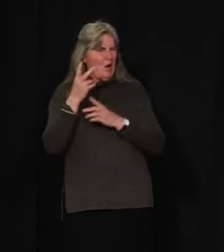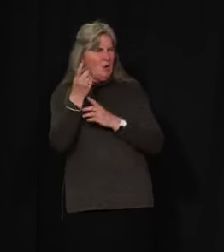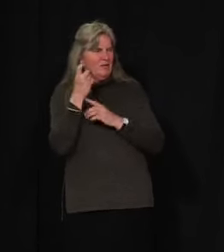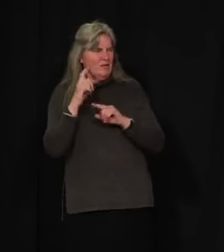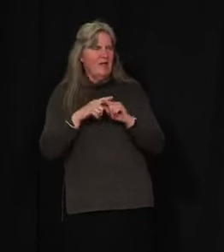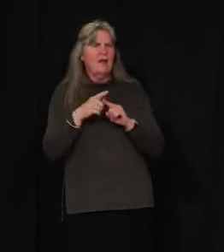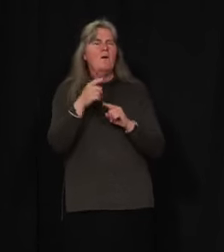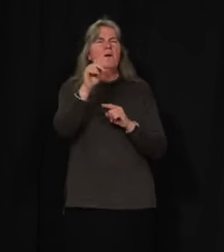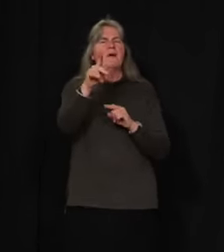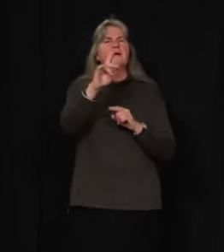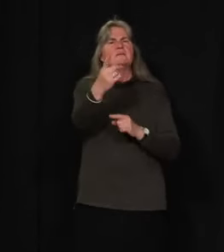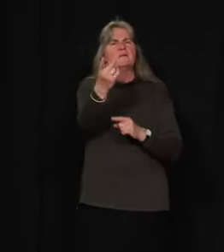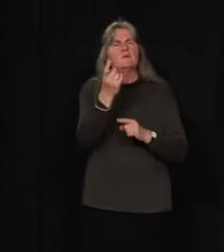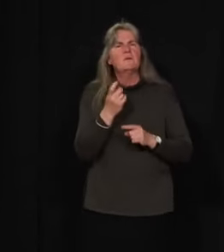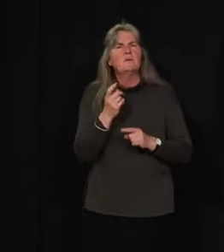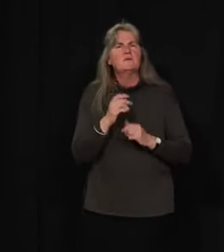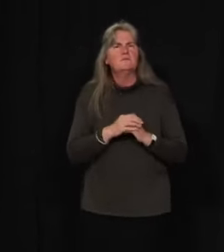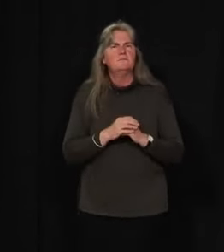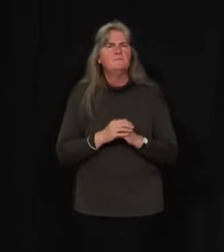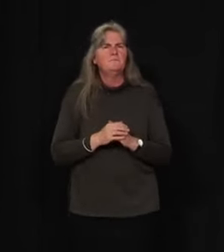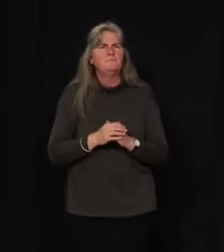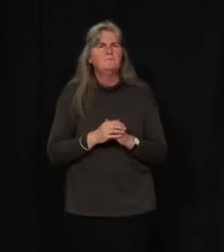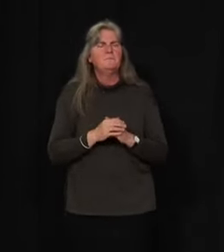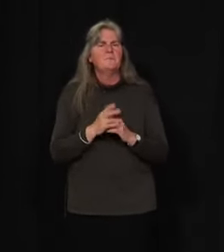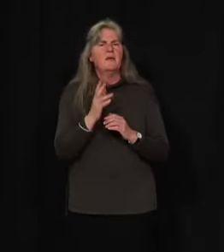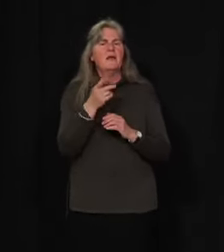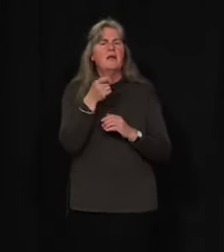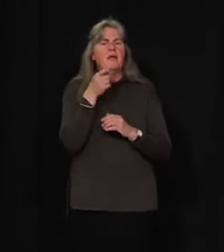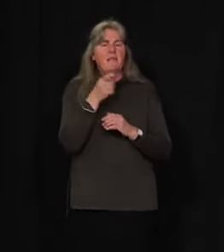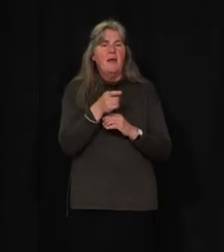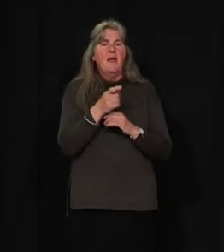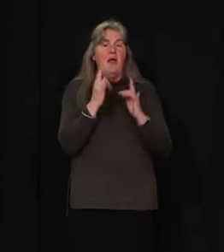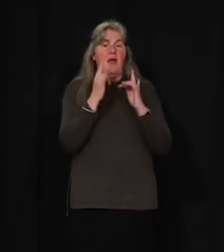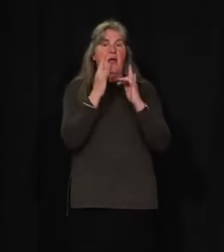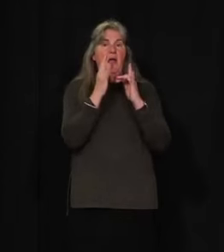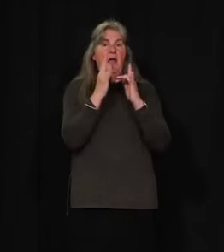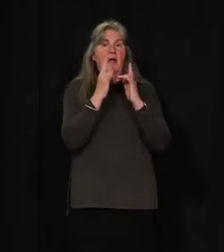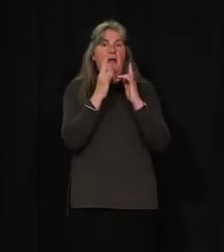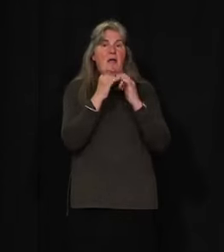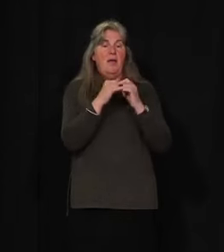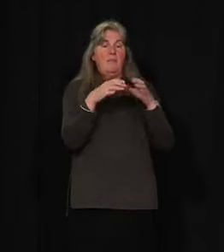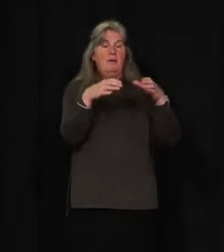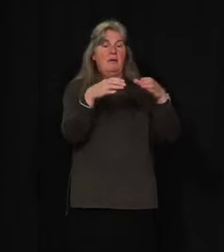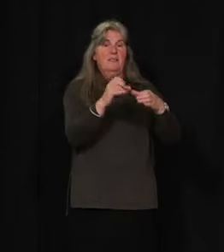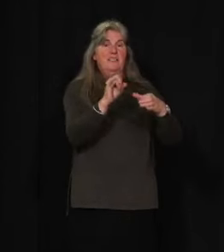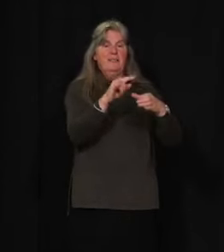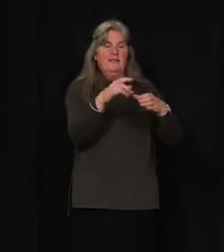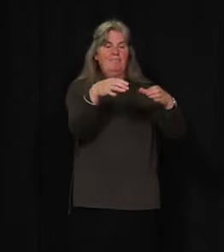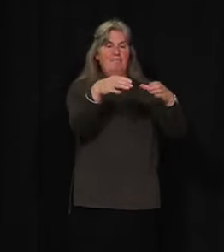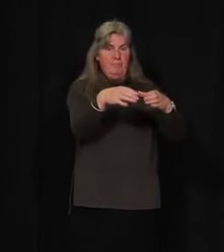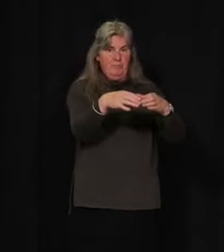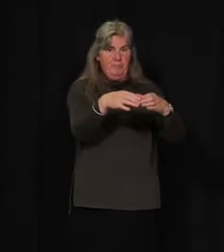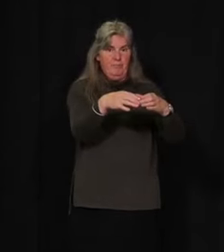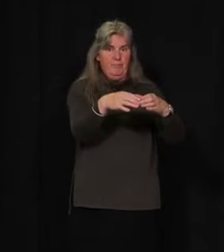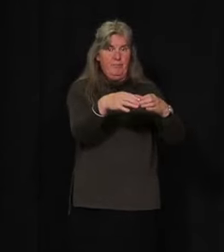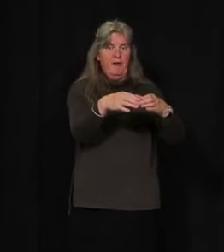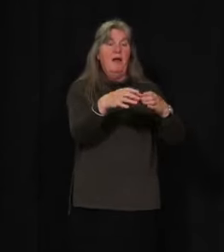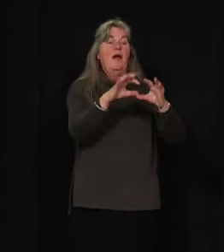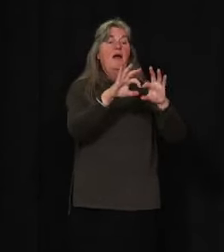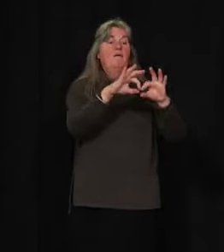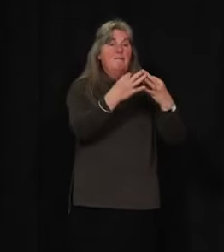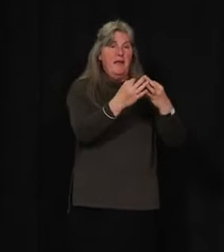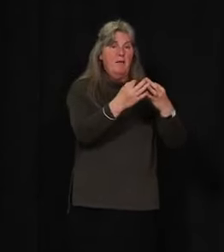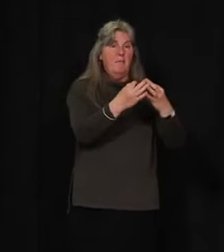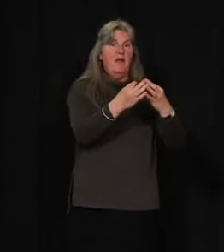household, I think the extended bubble could apply to a campsite setting. And I think if